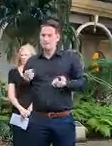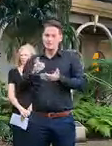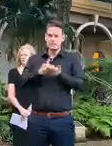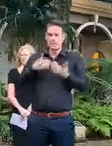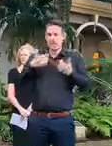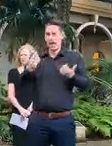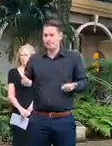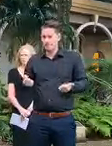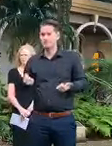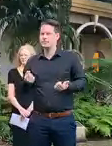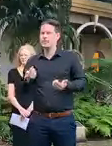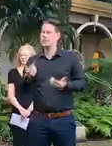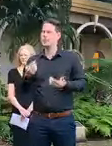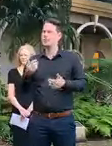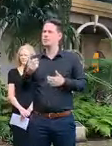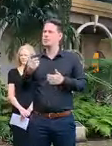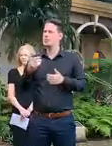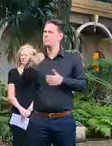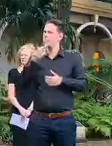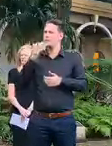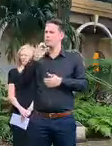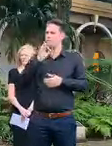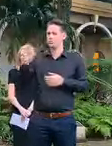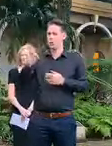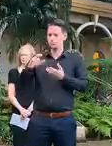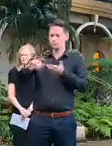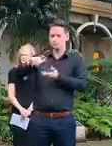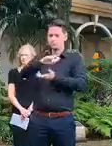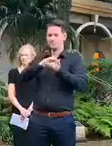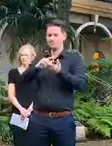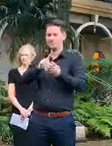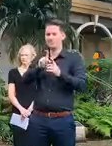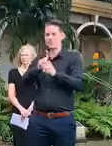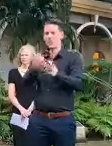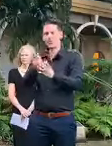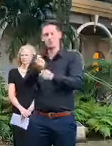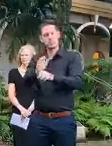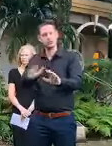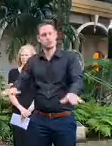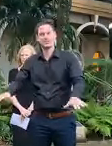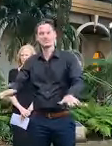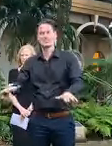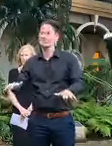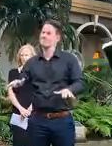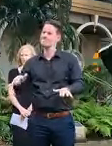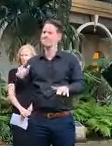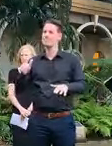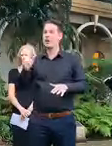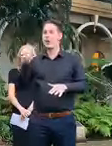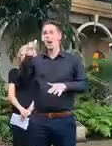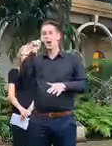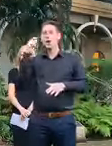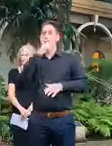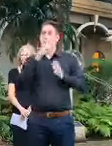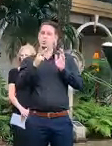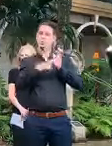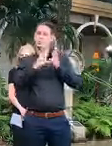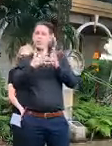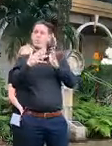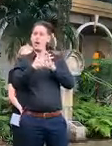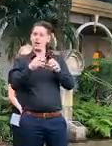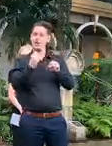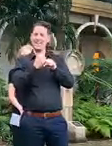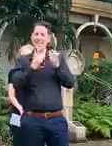very close personal contact time with your grandchildren. And I know Gladys Berejiklian said this morning